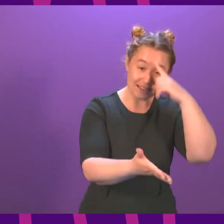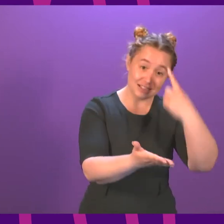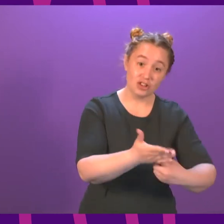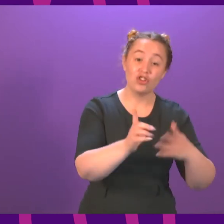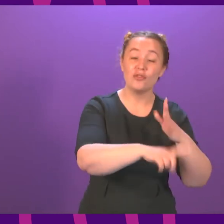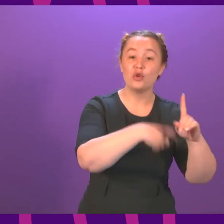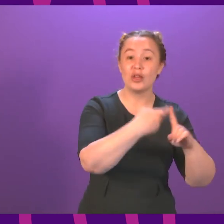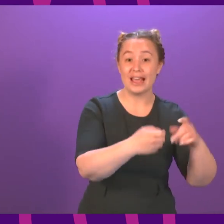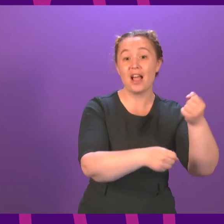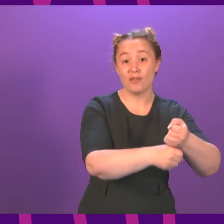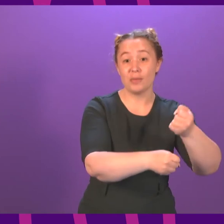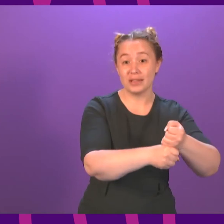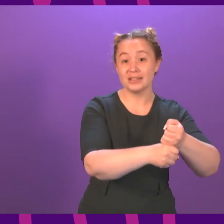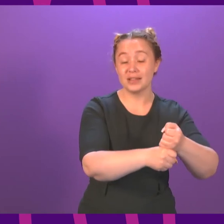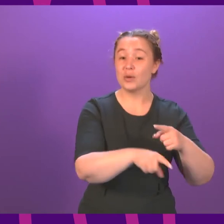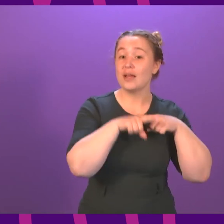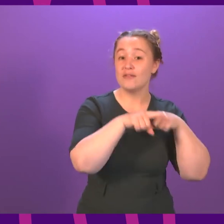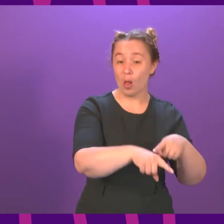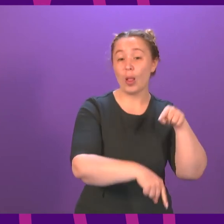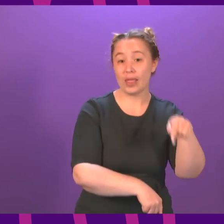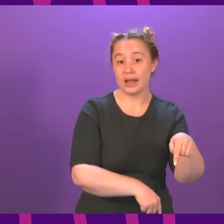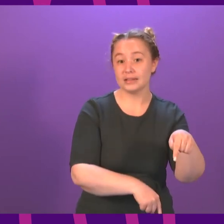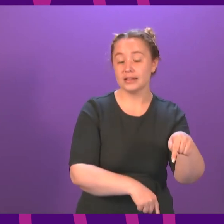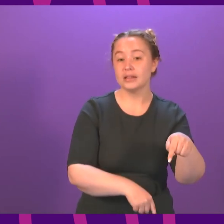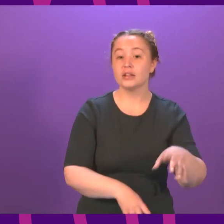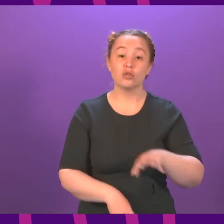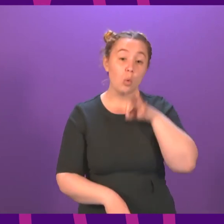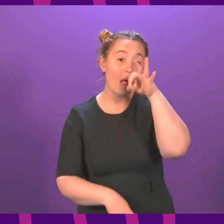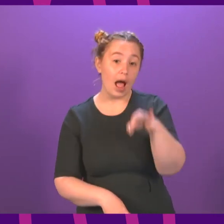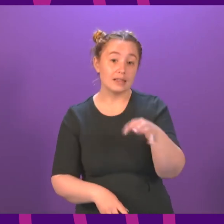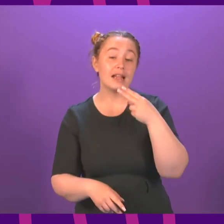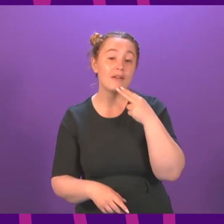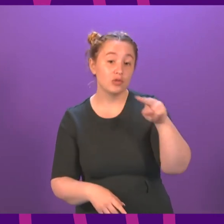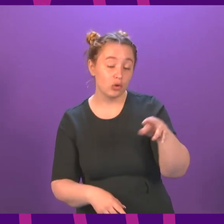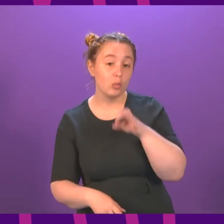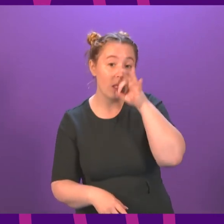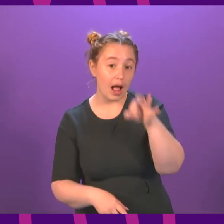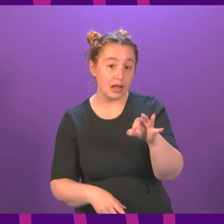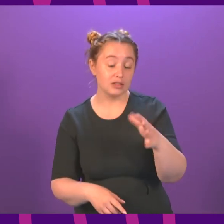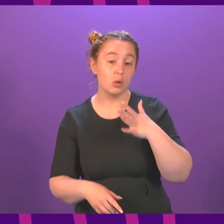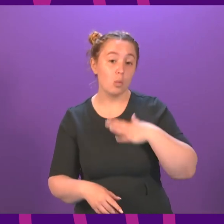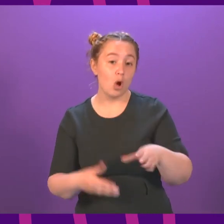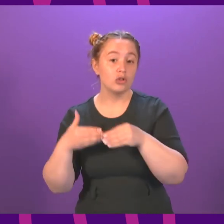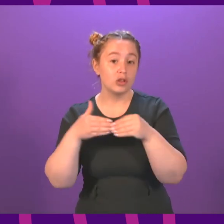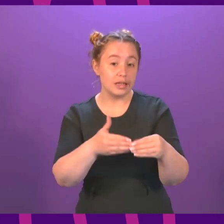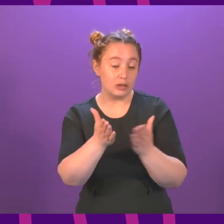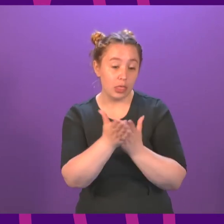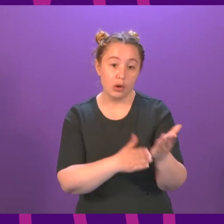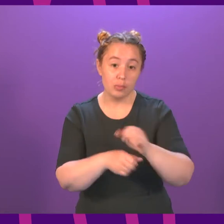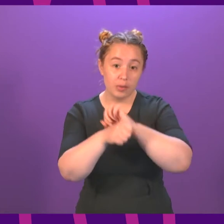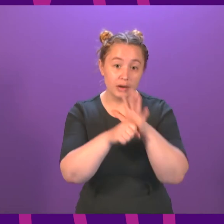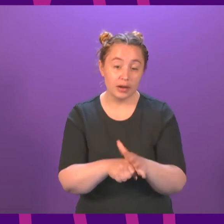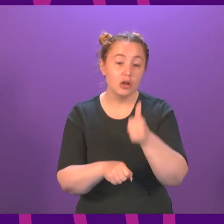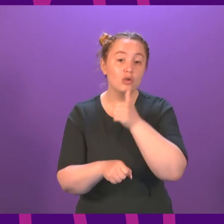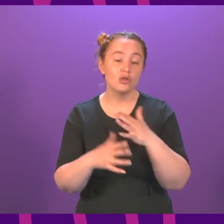Government. So this afternoon, as well as asking to ensure that we can continue to lead through this pandemic with